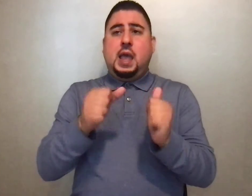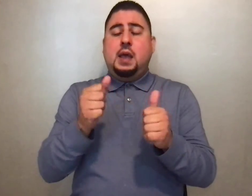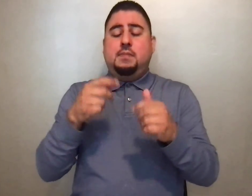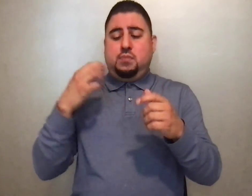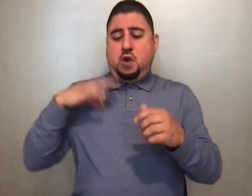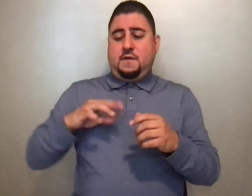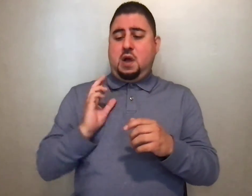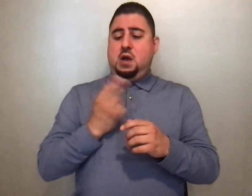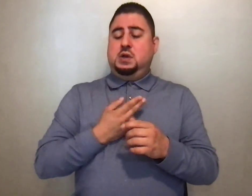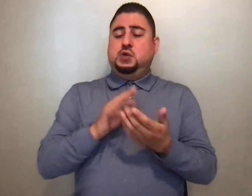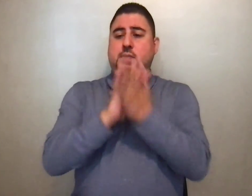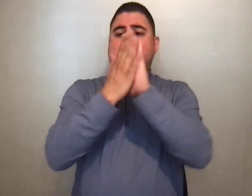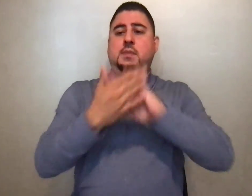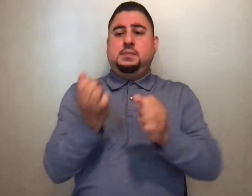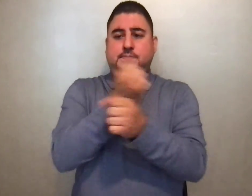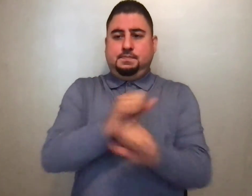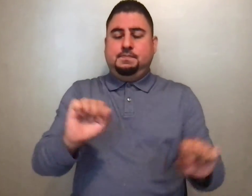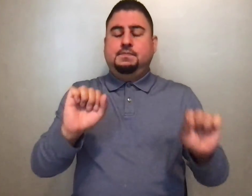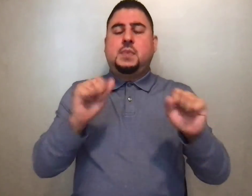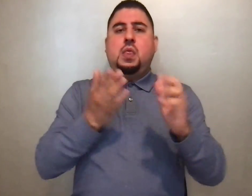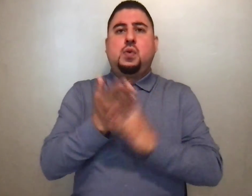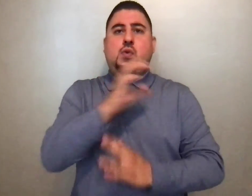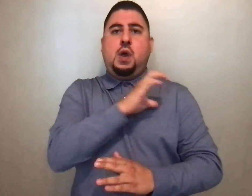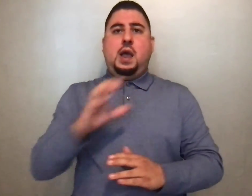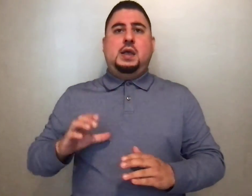salvation through Christ our Lord.